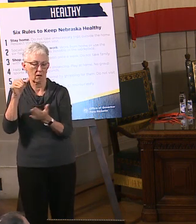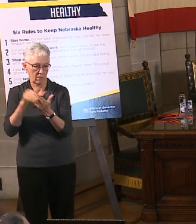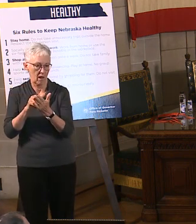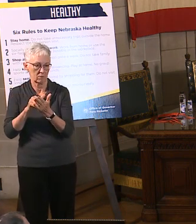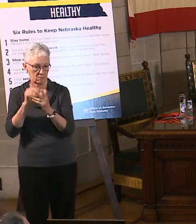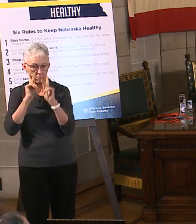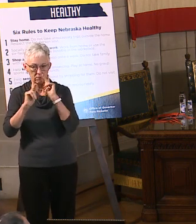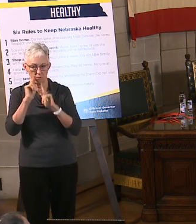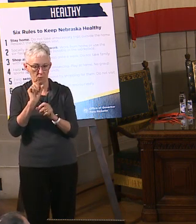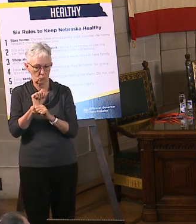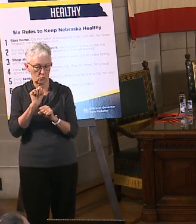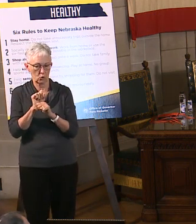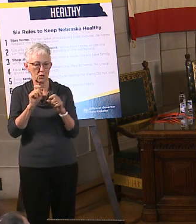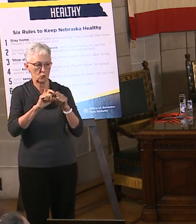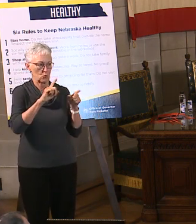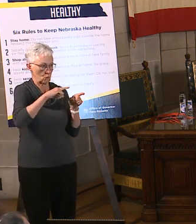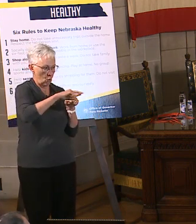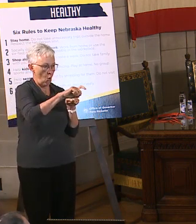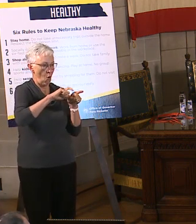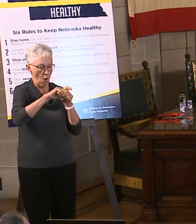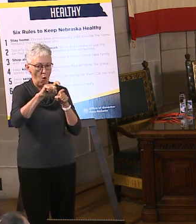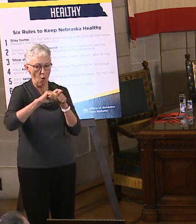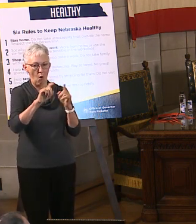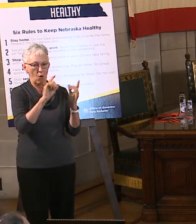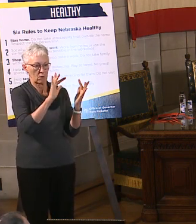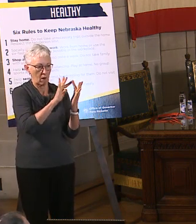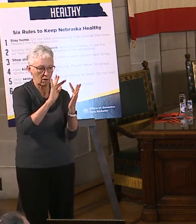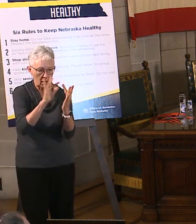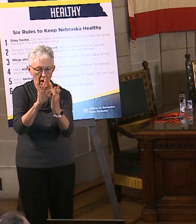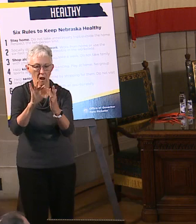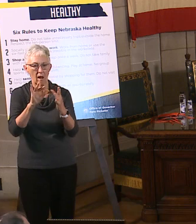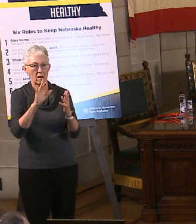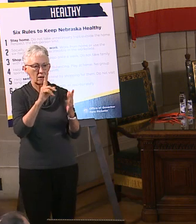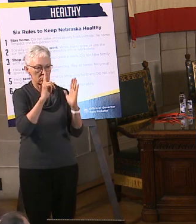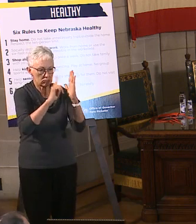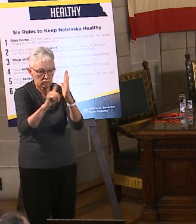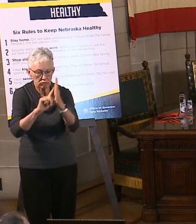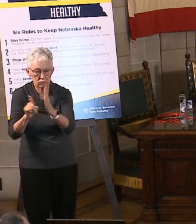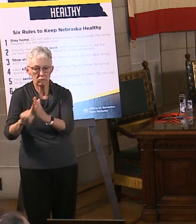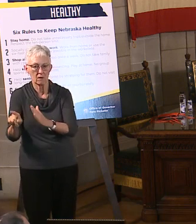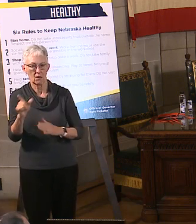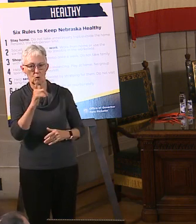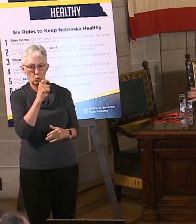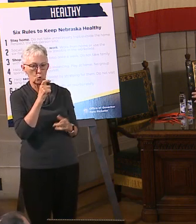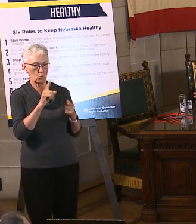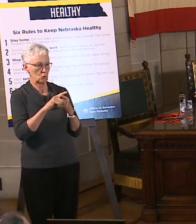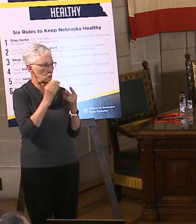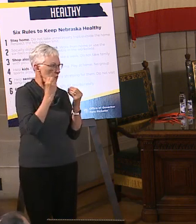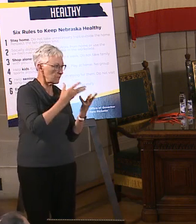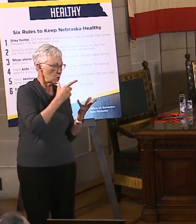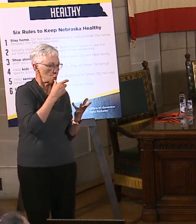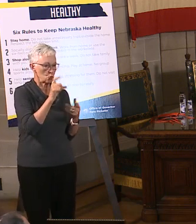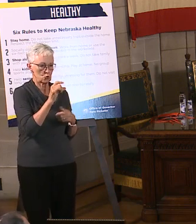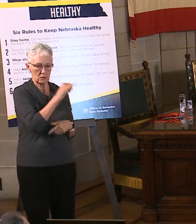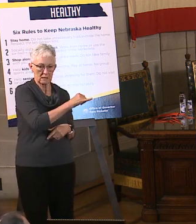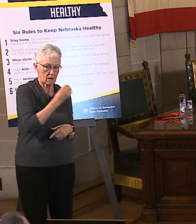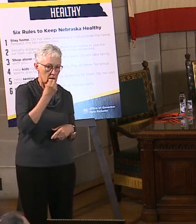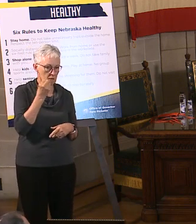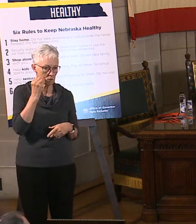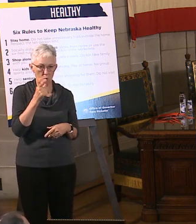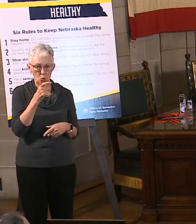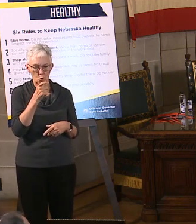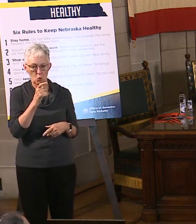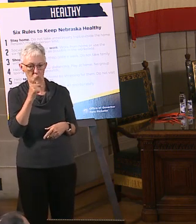with people who have tested positive and then their contacts to make sure that they are staying home if necessary so that they don't infect people. And really